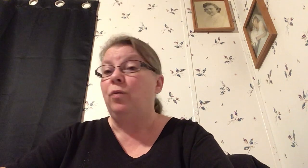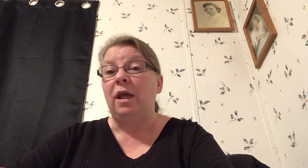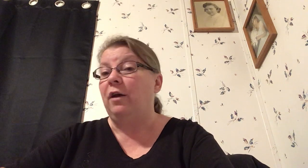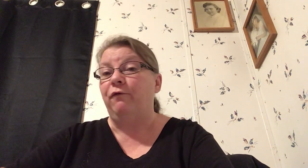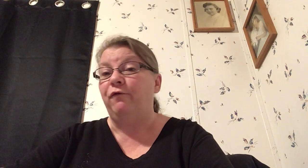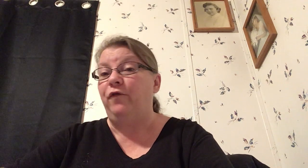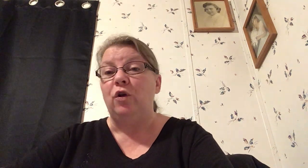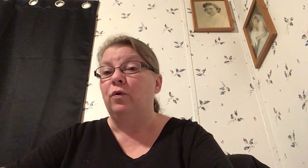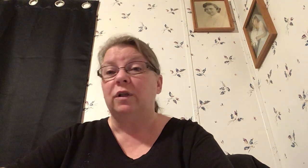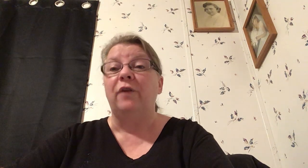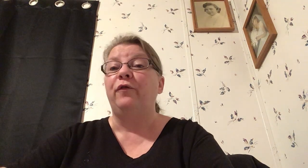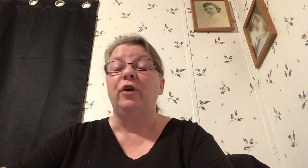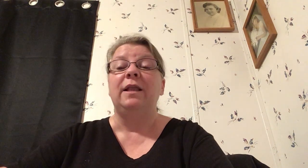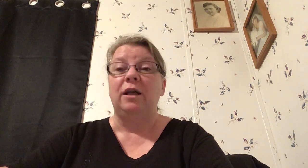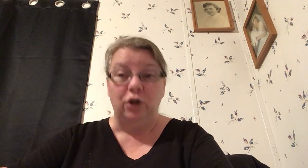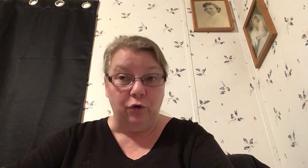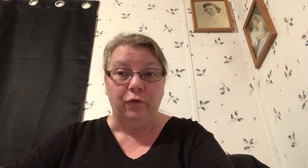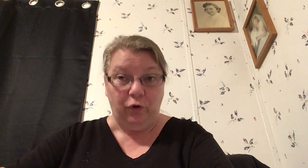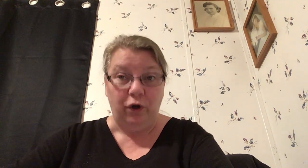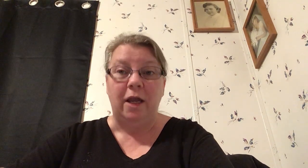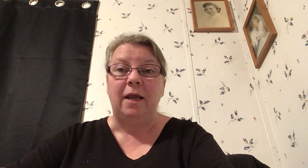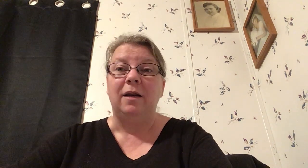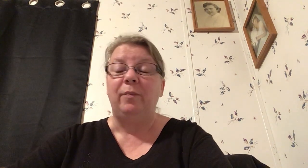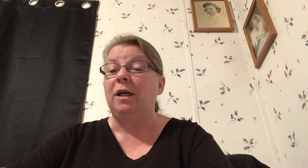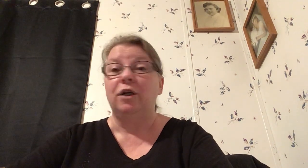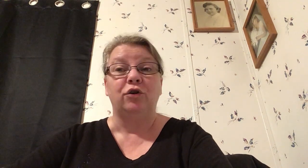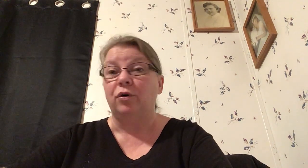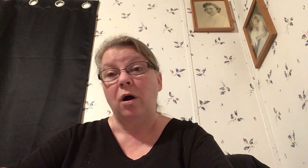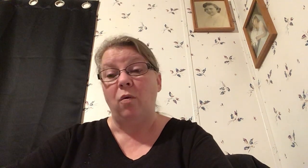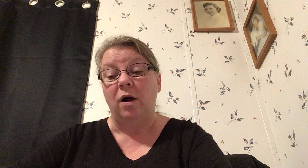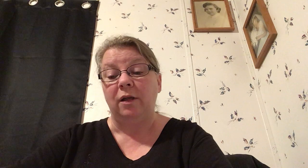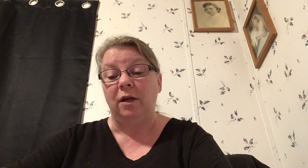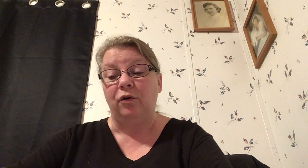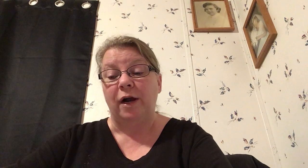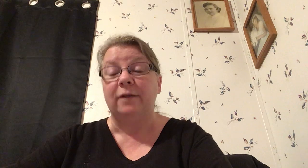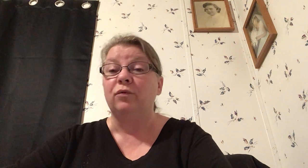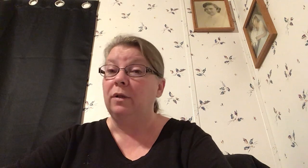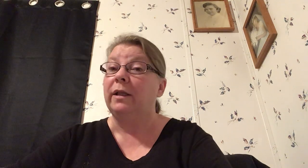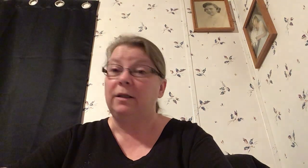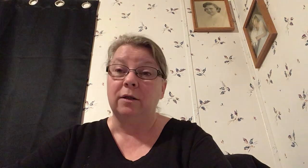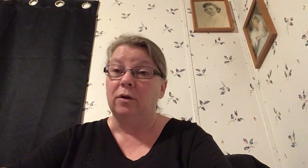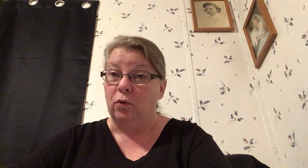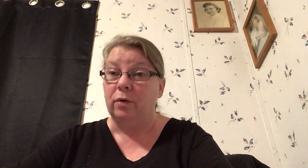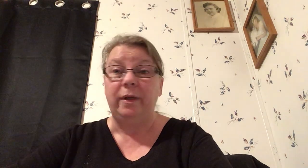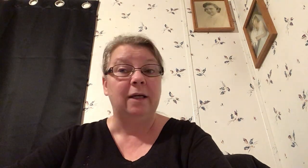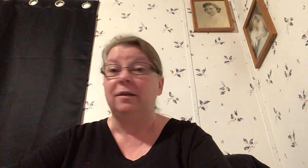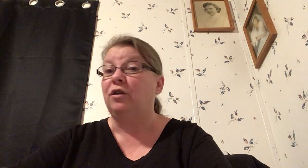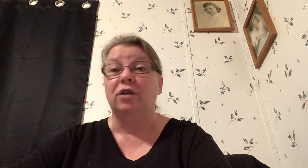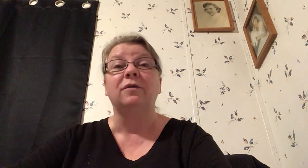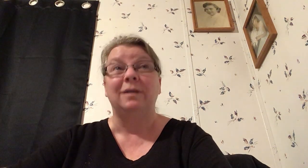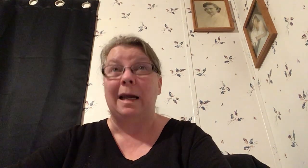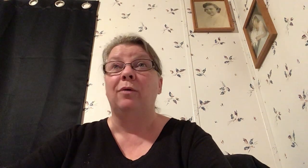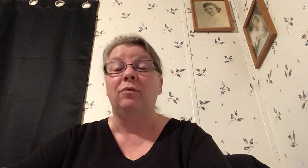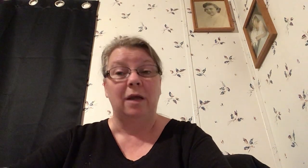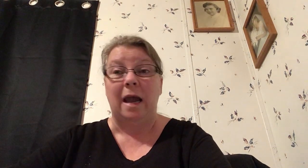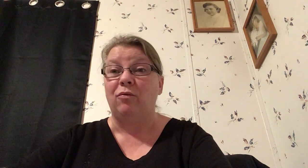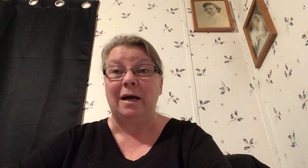can't view suffering that you've created because you're not walking in Christ through the lens of the Lord because it's just down outright